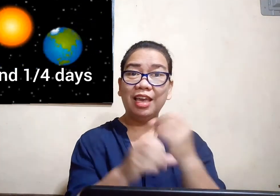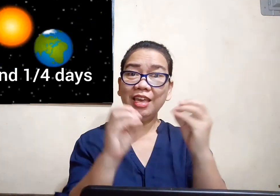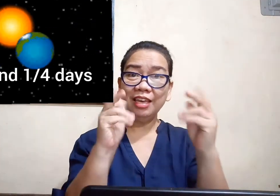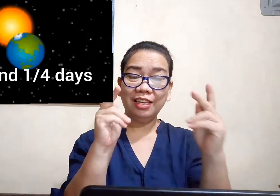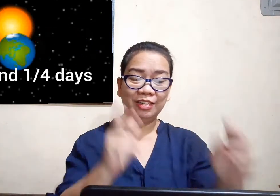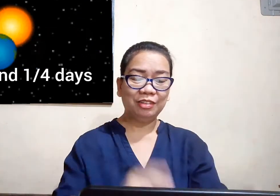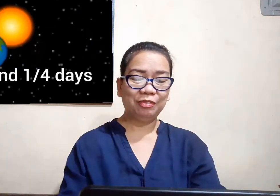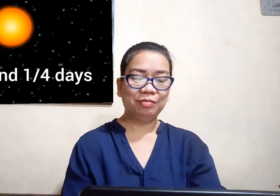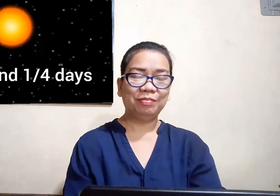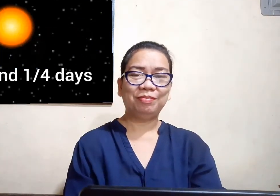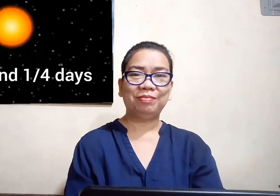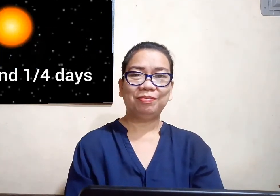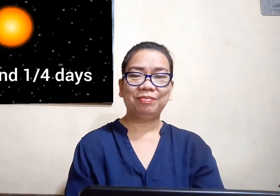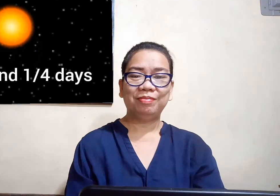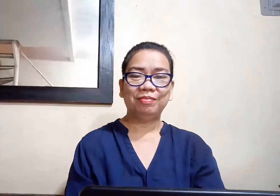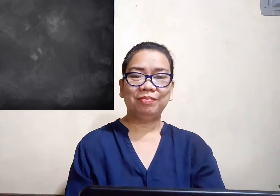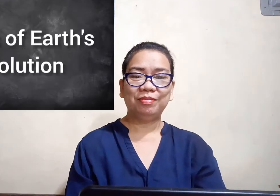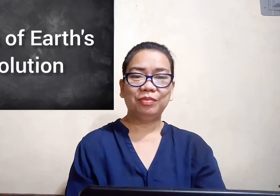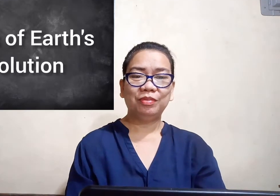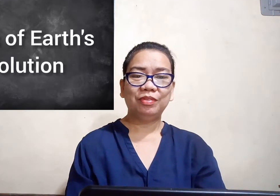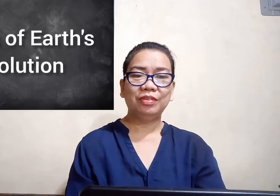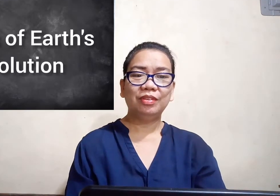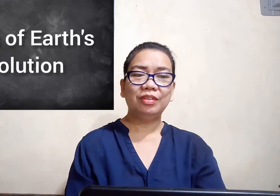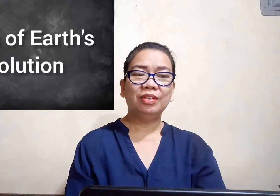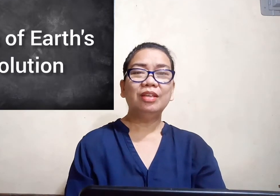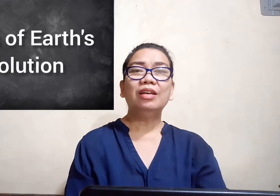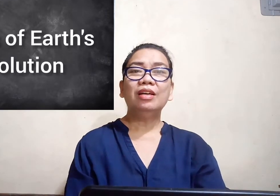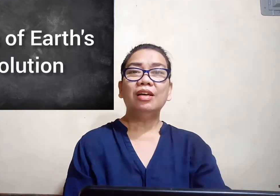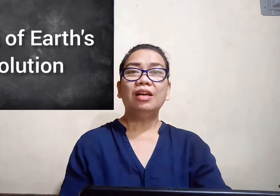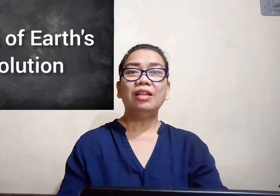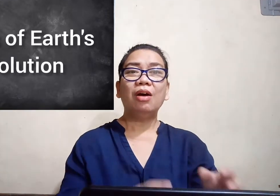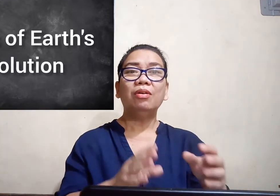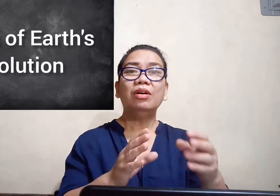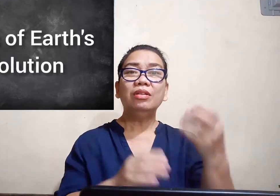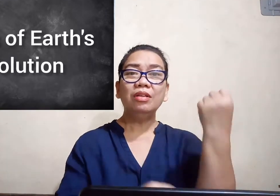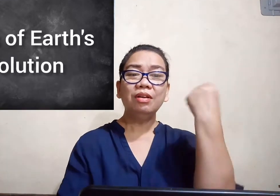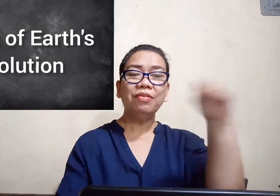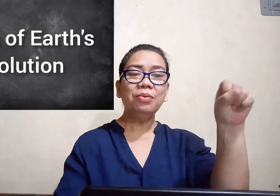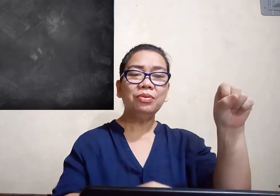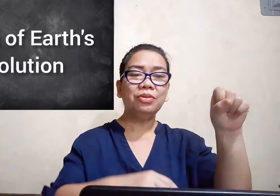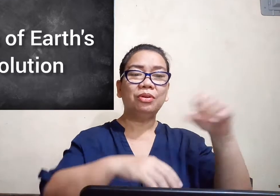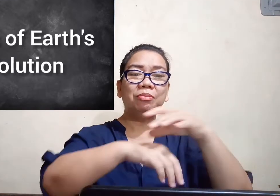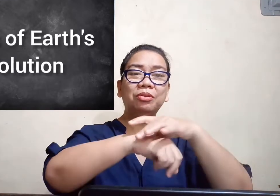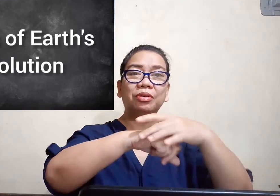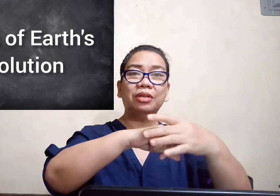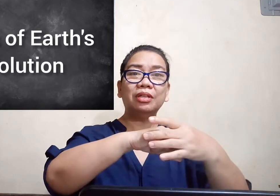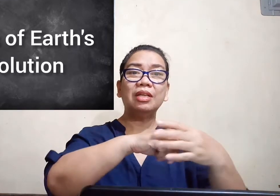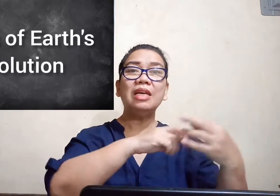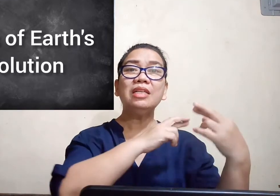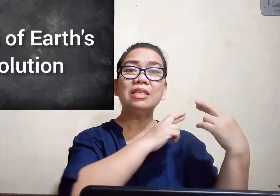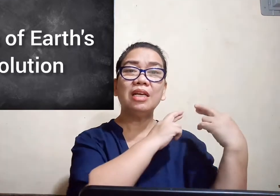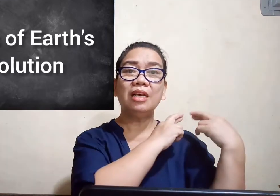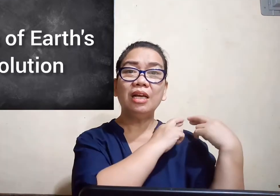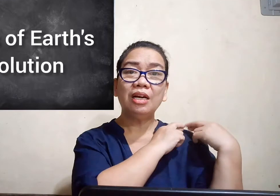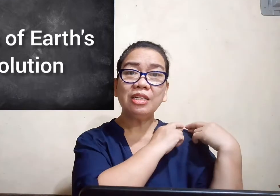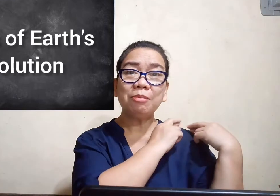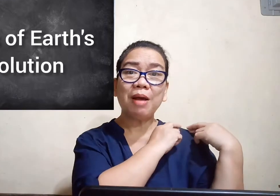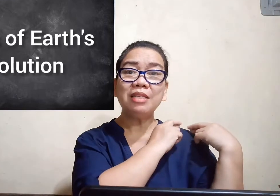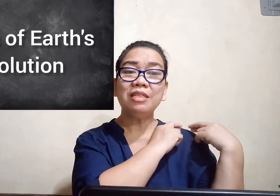now the revolution of the Earth is responsible